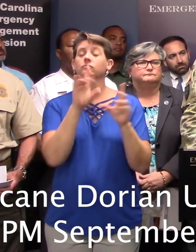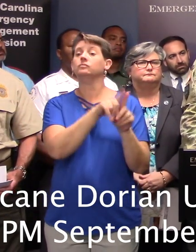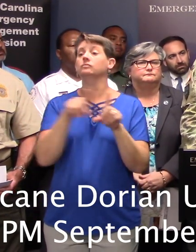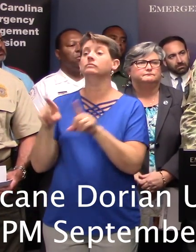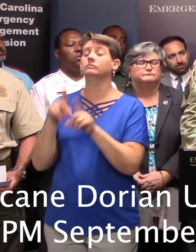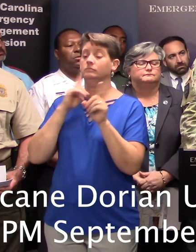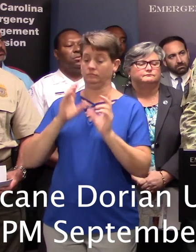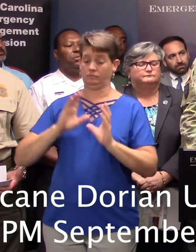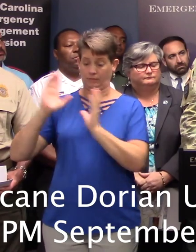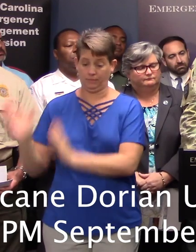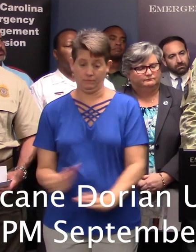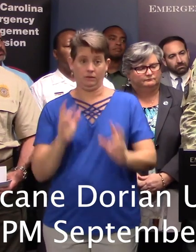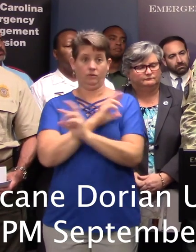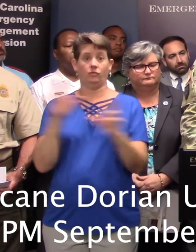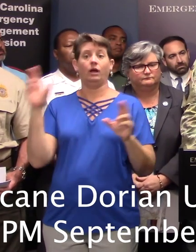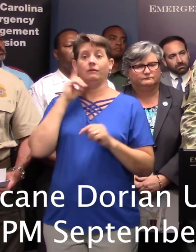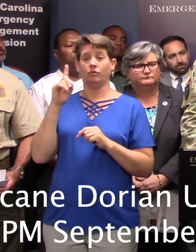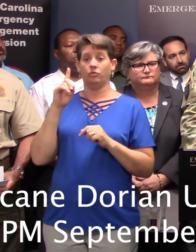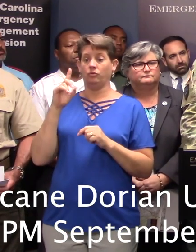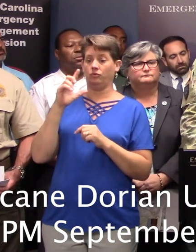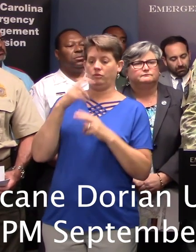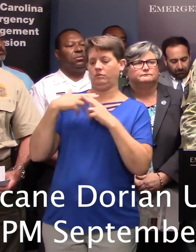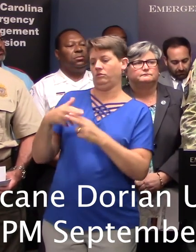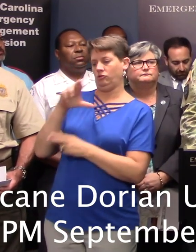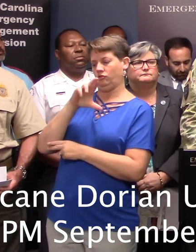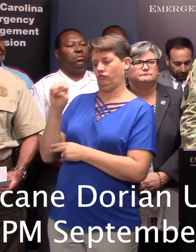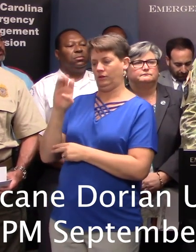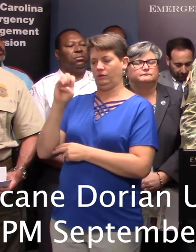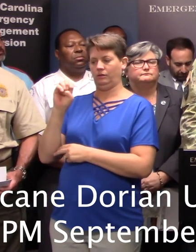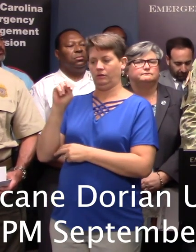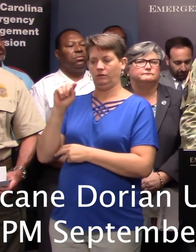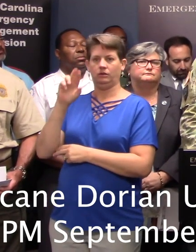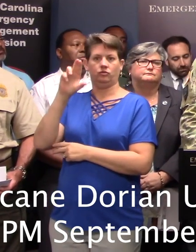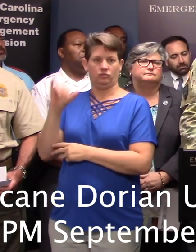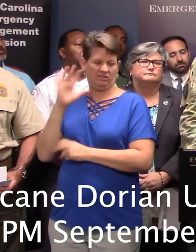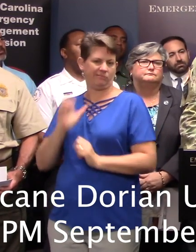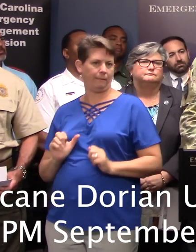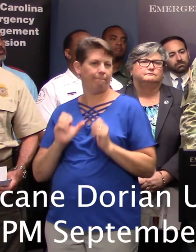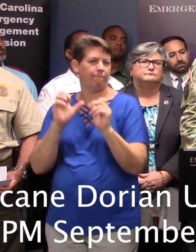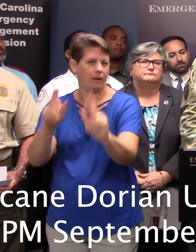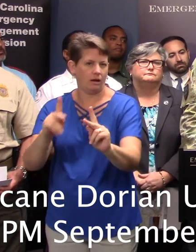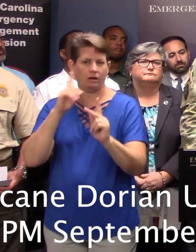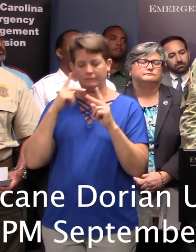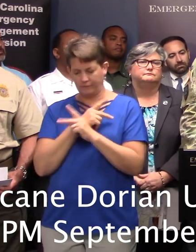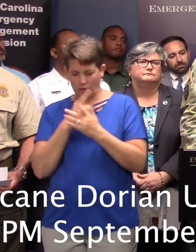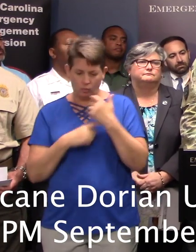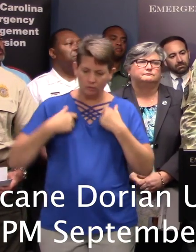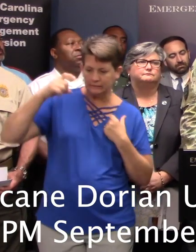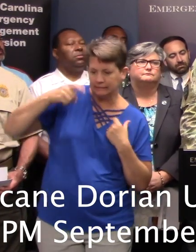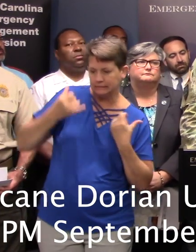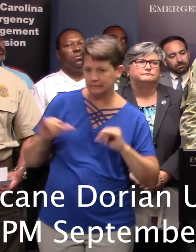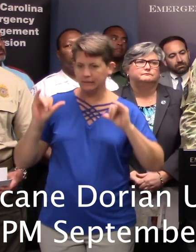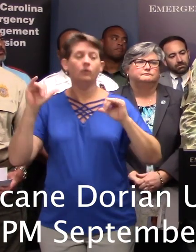now to prepare for the reentry process. We're looking to determine what additional assets may be necessary. We have significant assets still